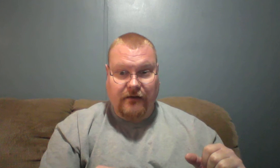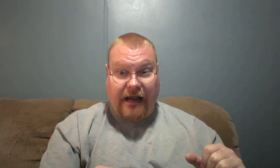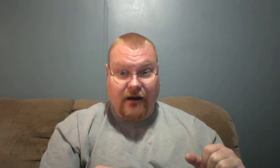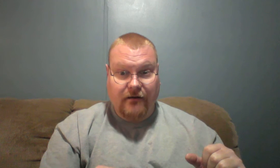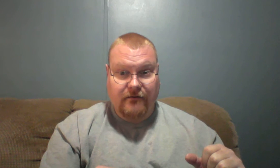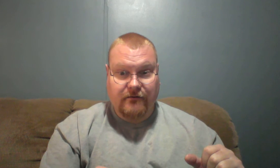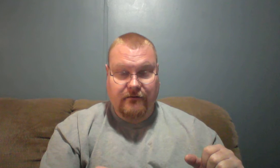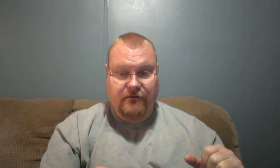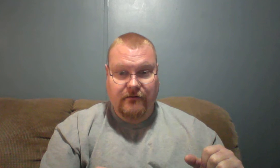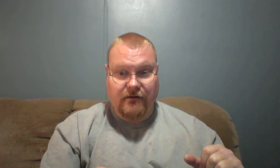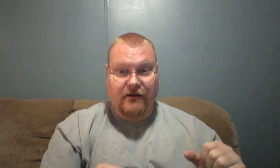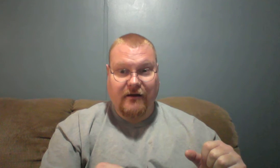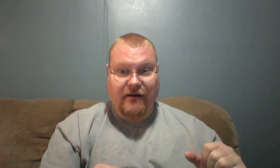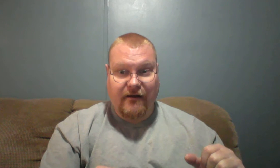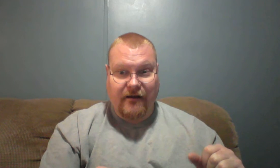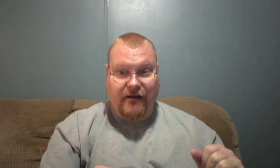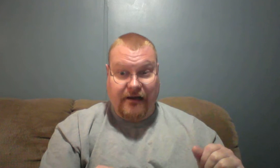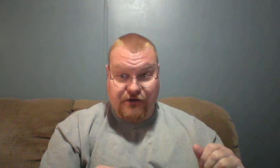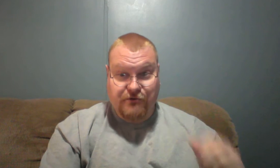Aaron, and Israel?